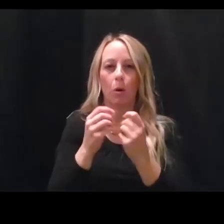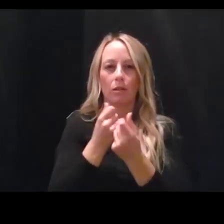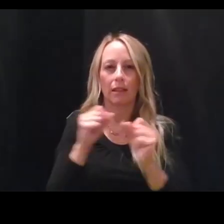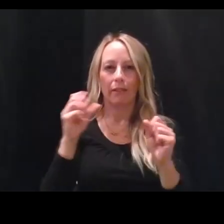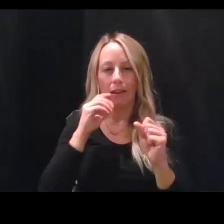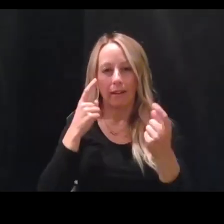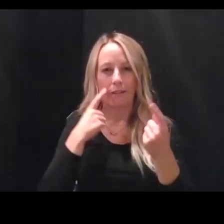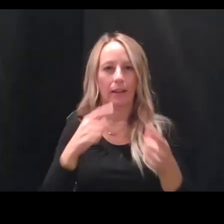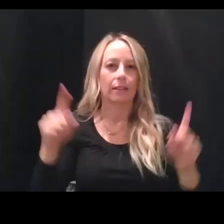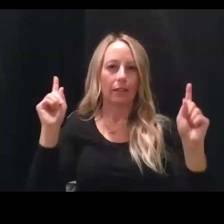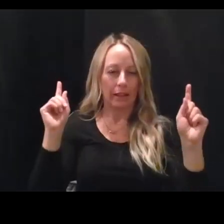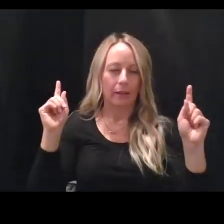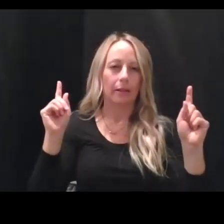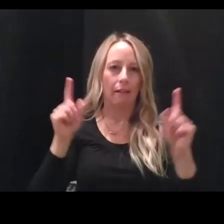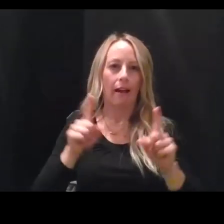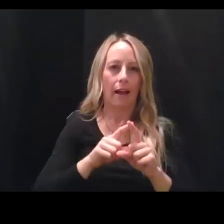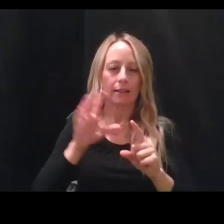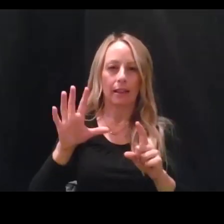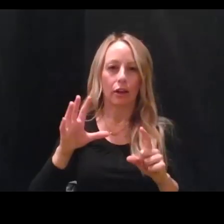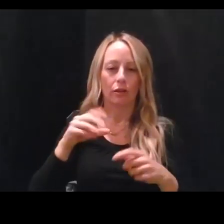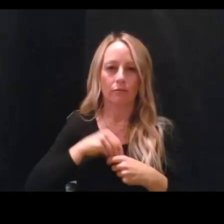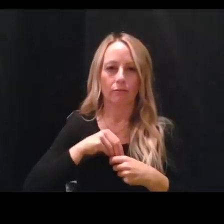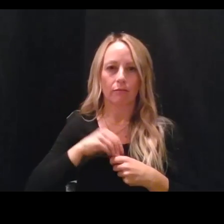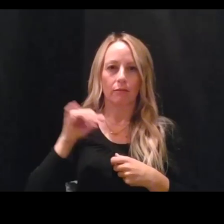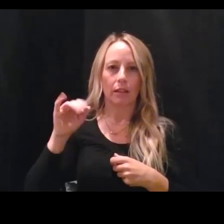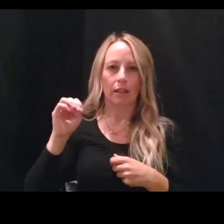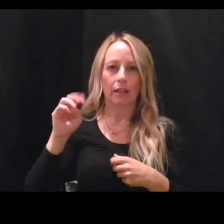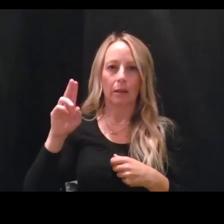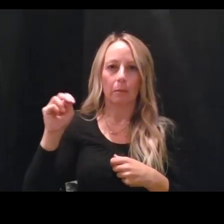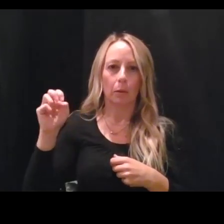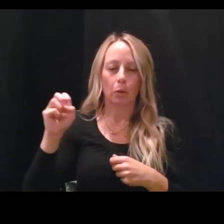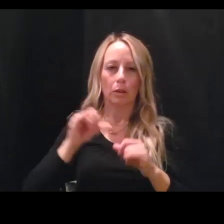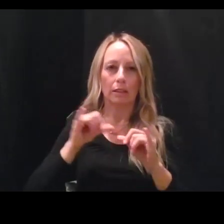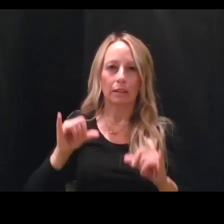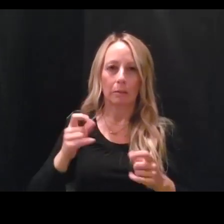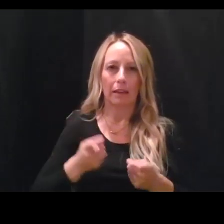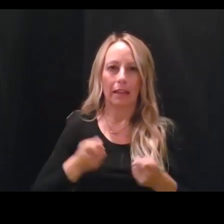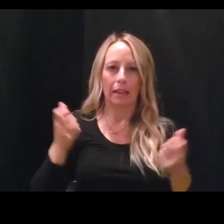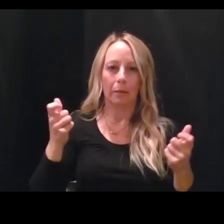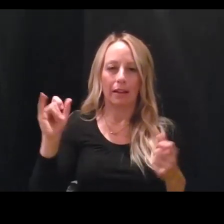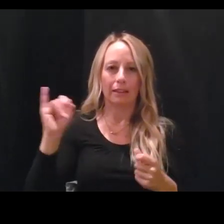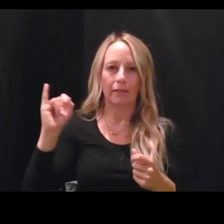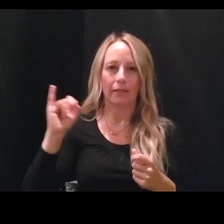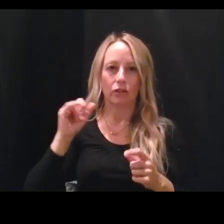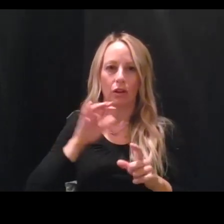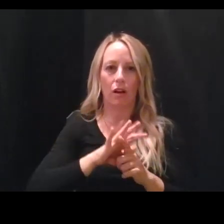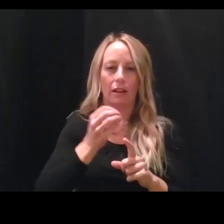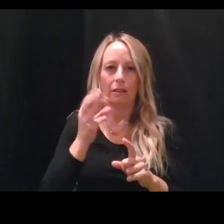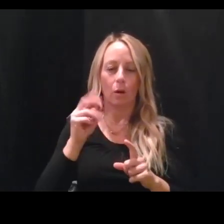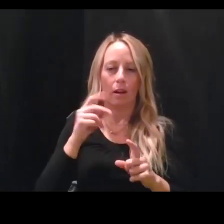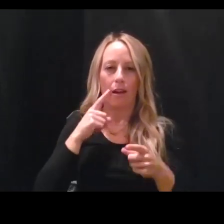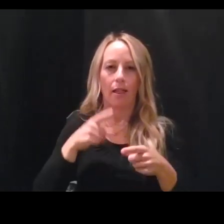as their immune systems eliminate the infection and allow them to heal.